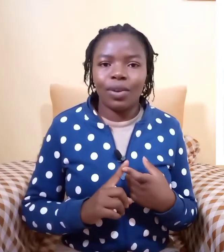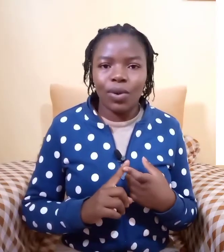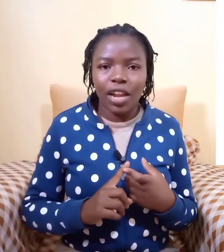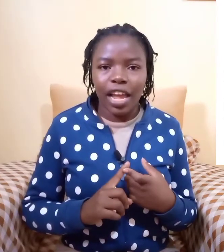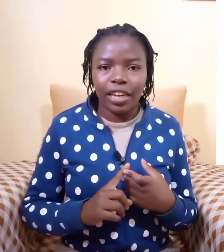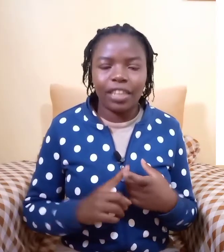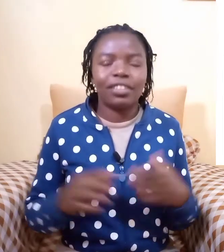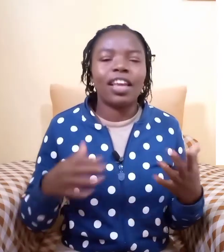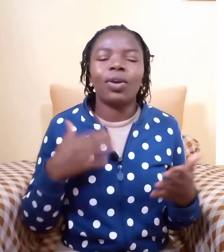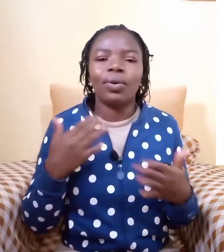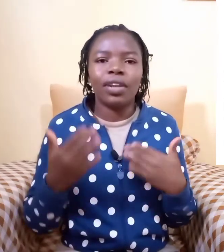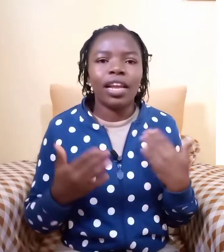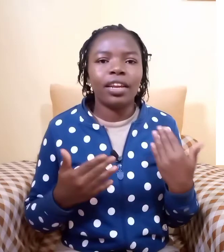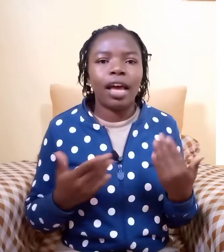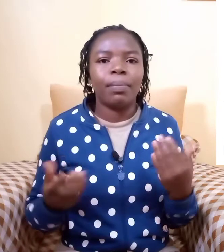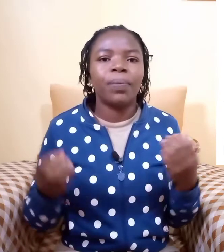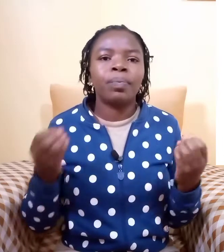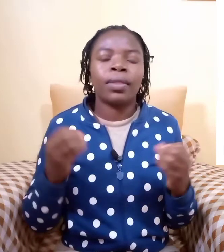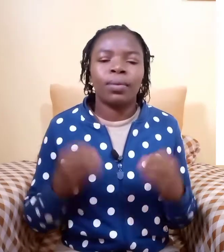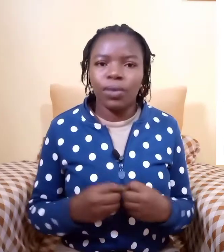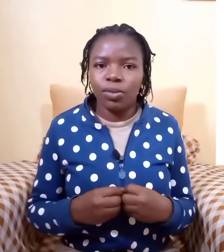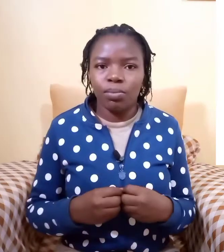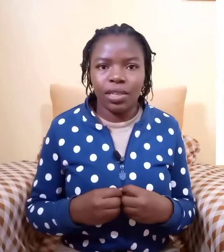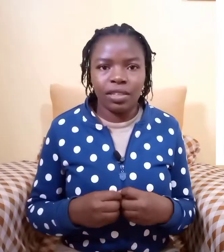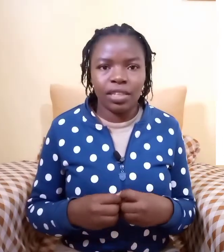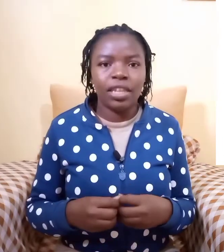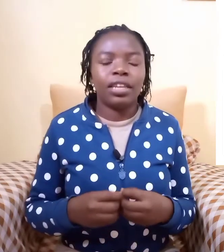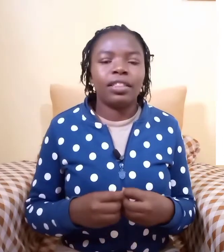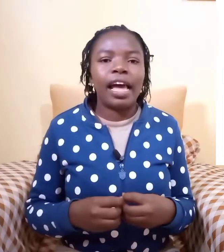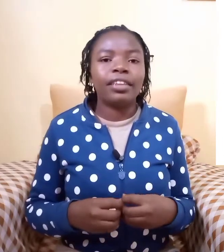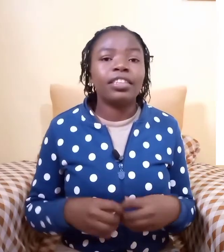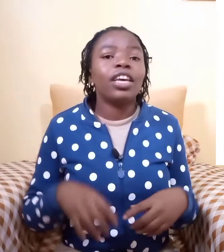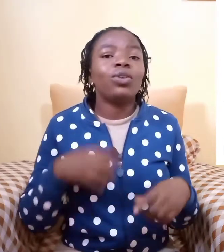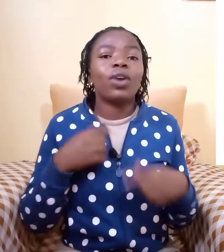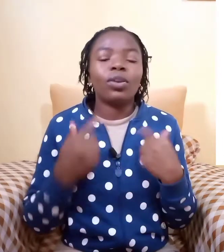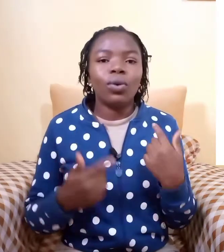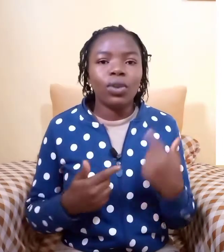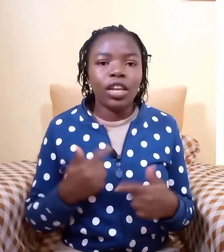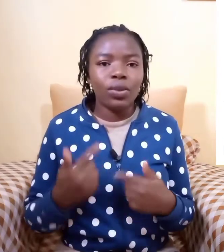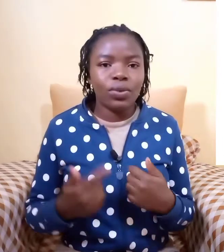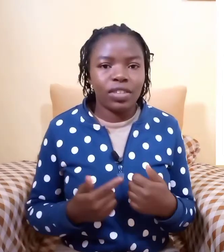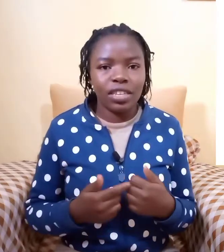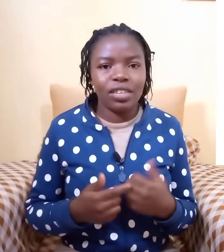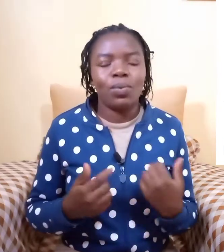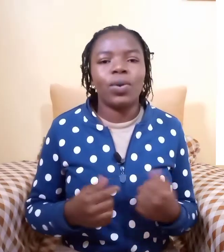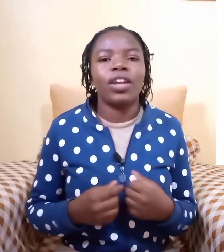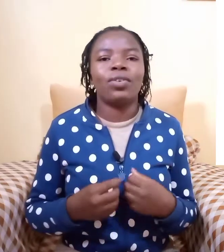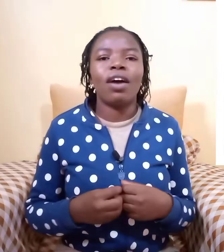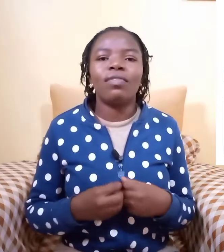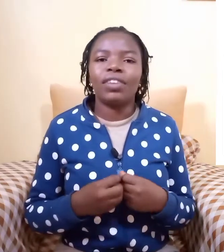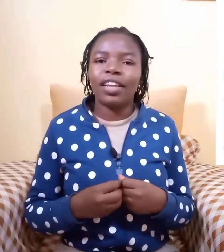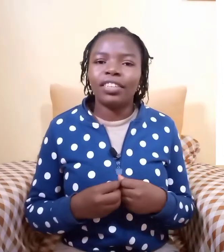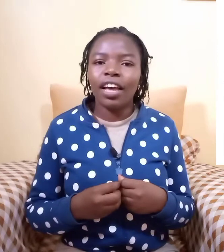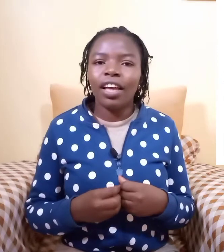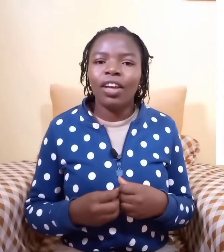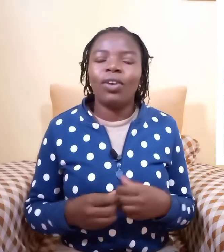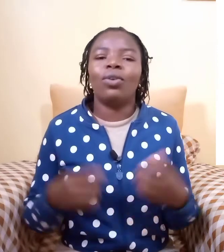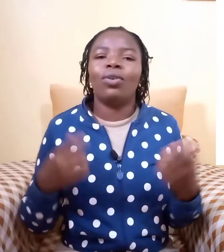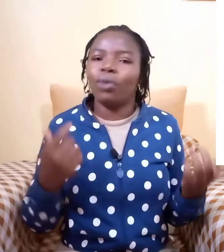online it's an online app which means that you can only use it when you have data or